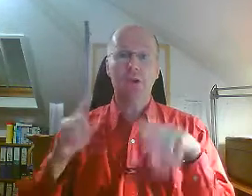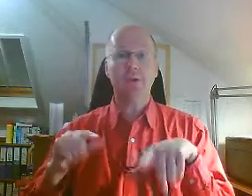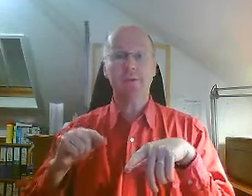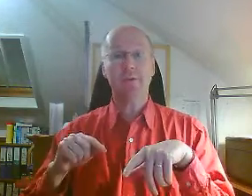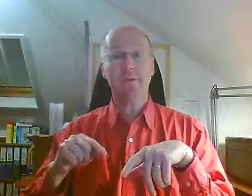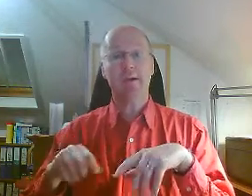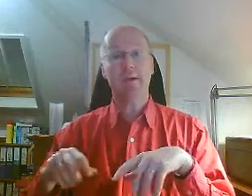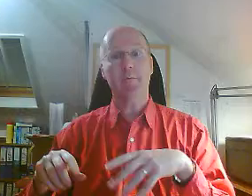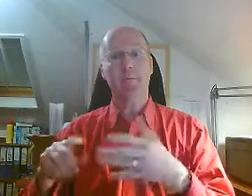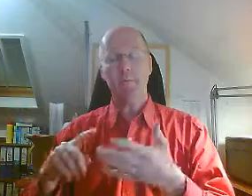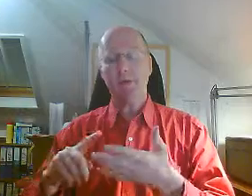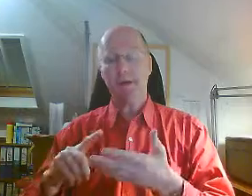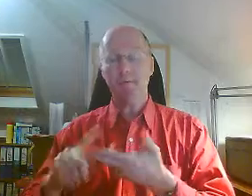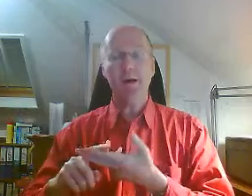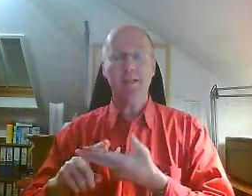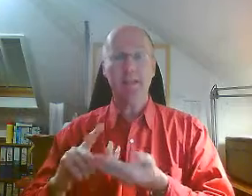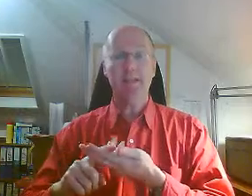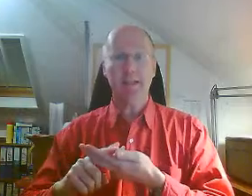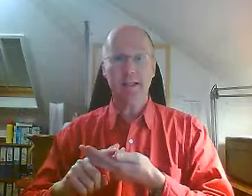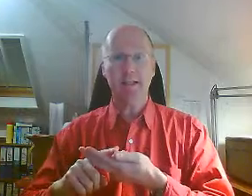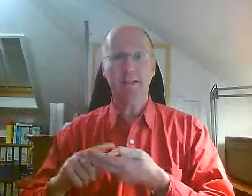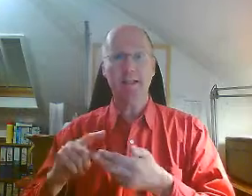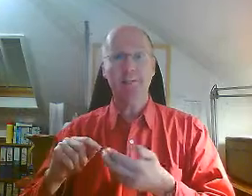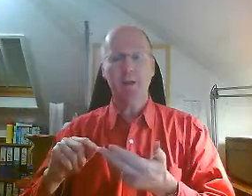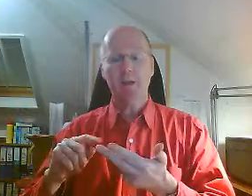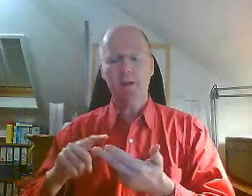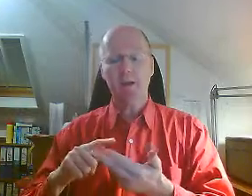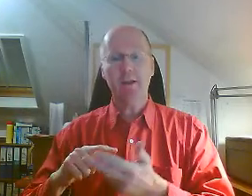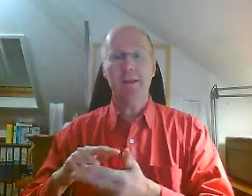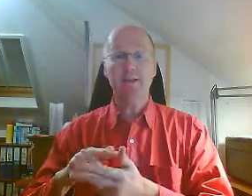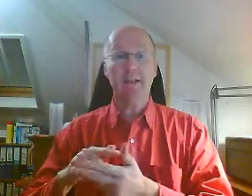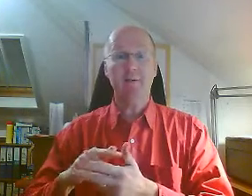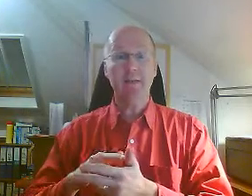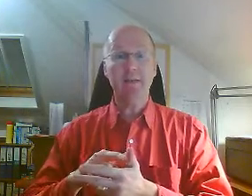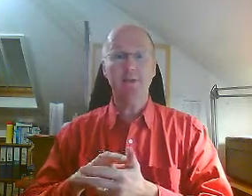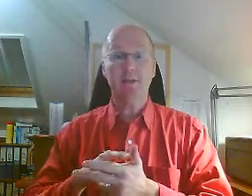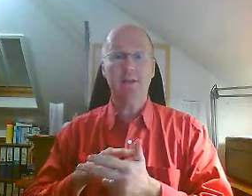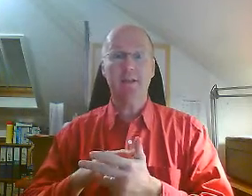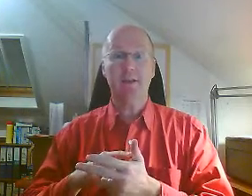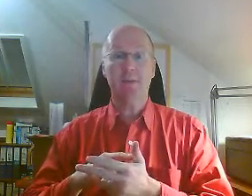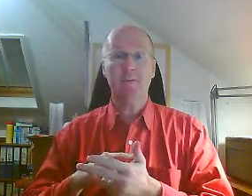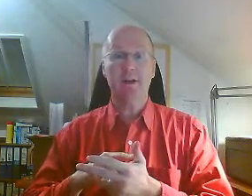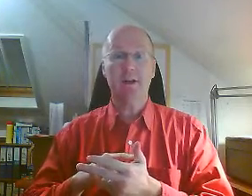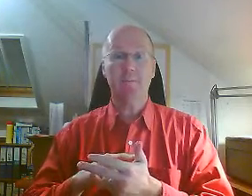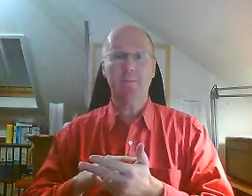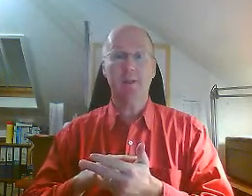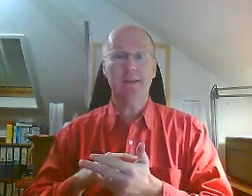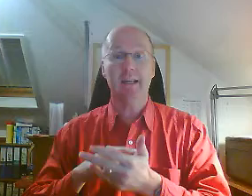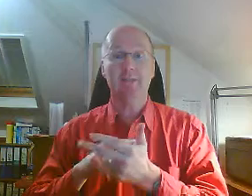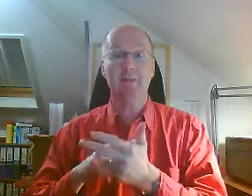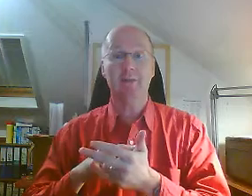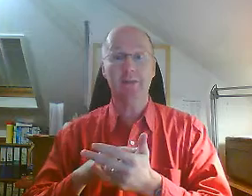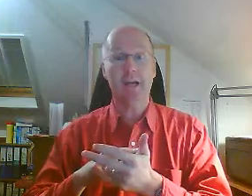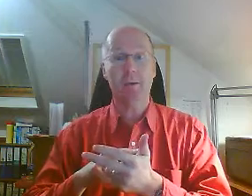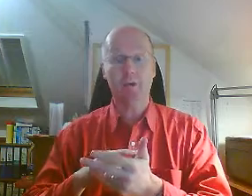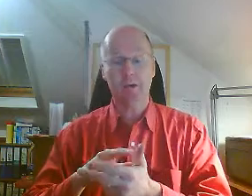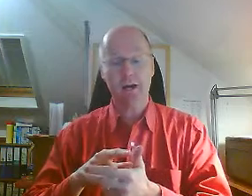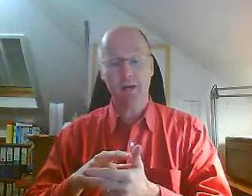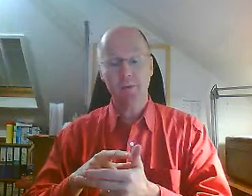just to give you an example, in my business, in Clean Easy, the three things that I really should be focusing on my attentions and time on are